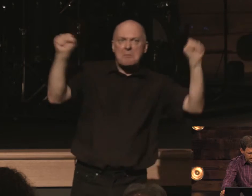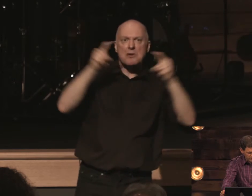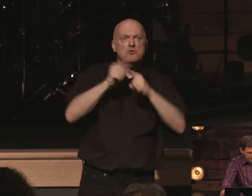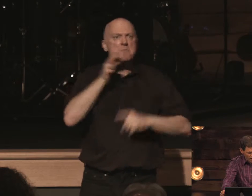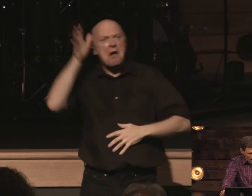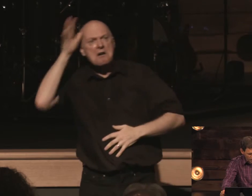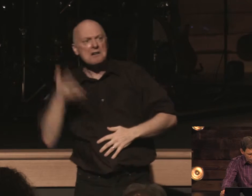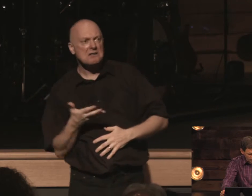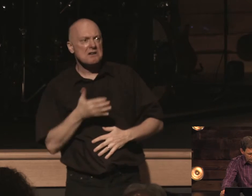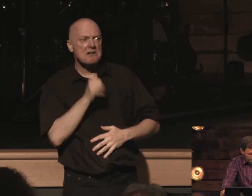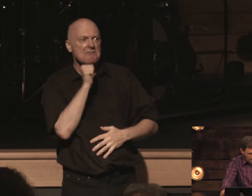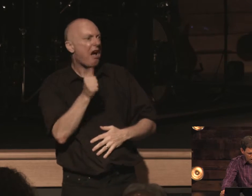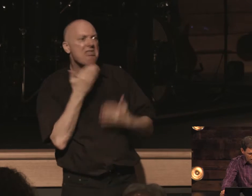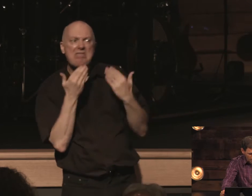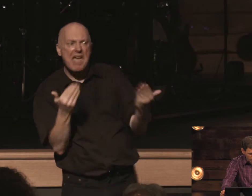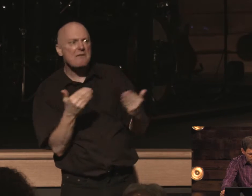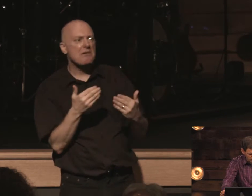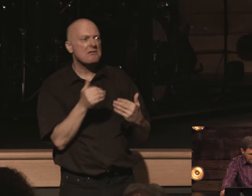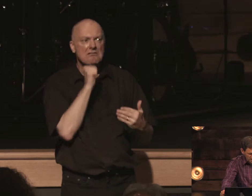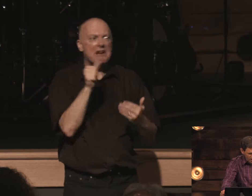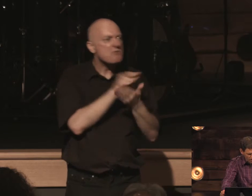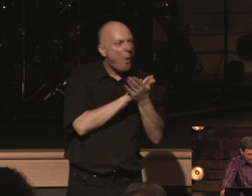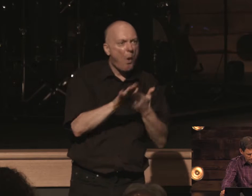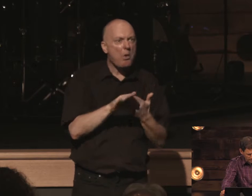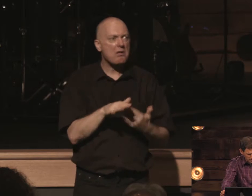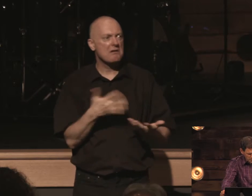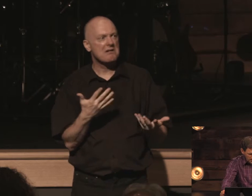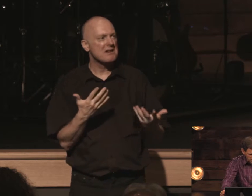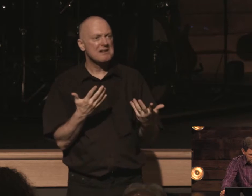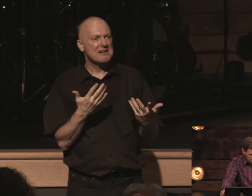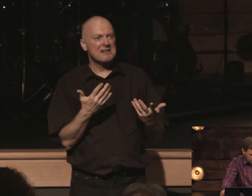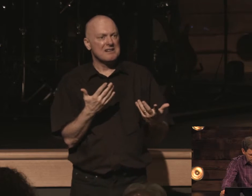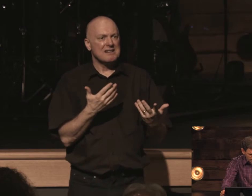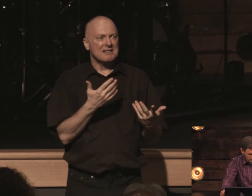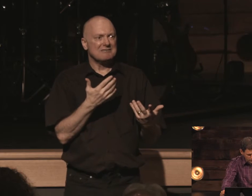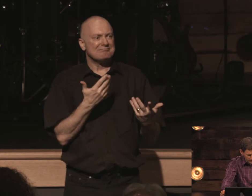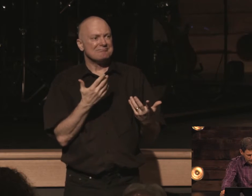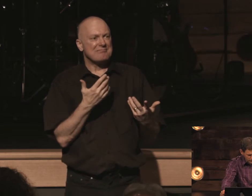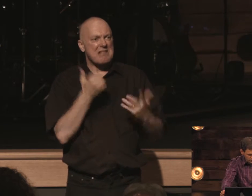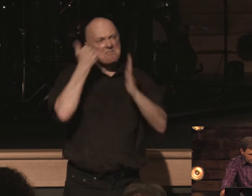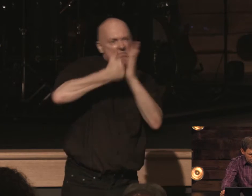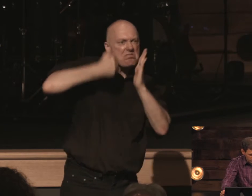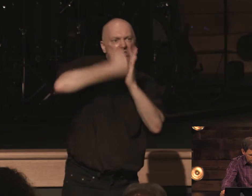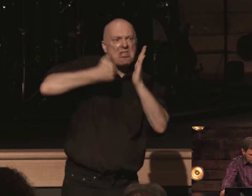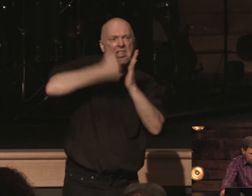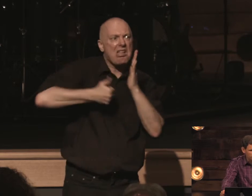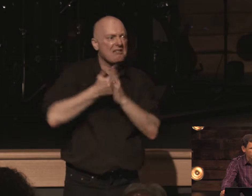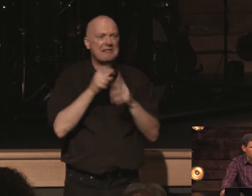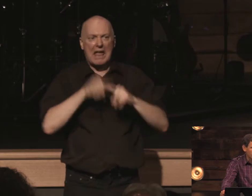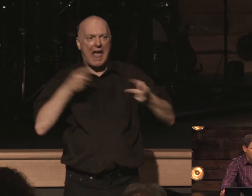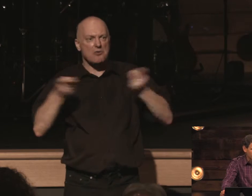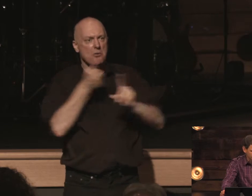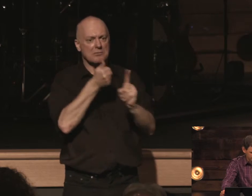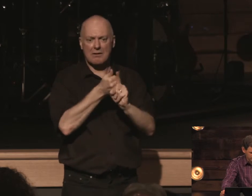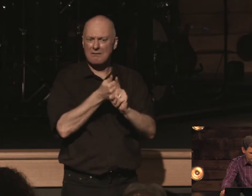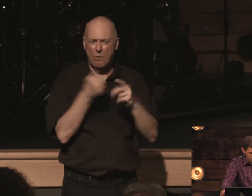parents ungrateful unholy heartless unappeasable slanderous without self-control wow continues